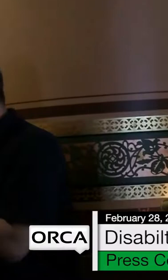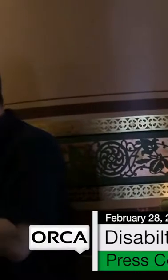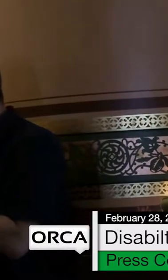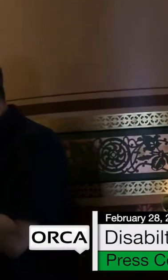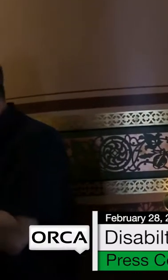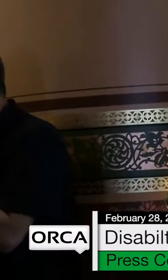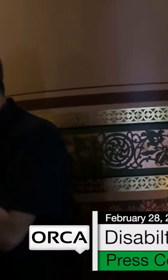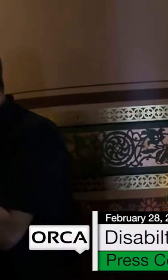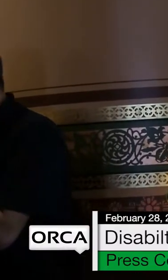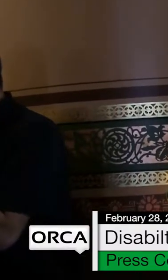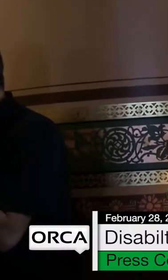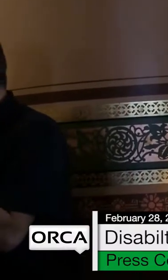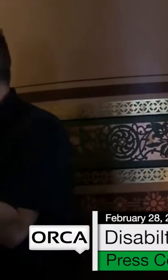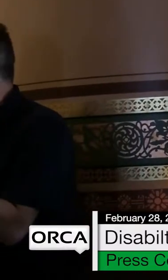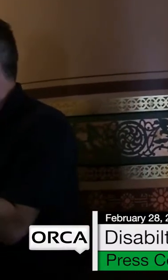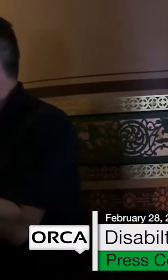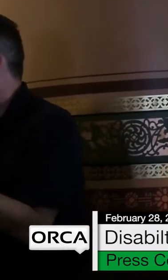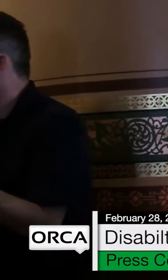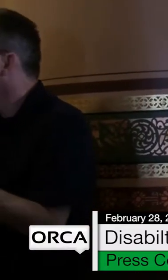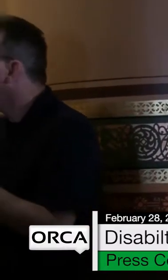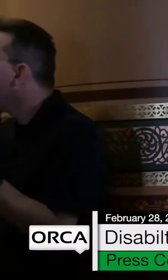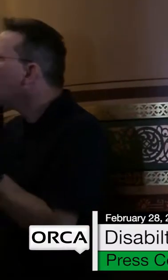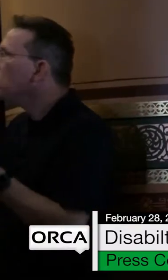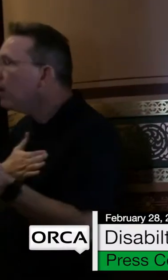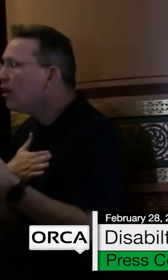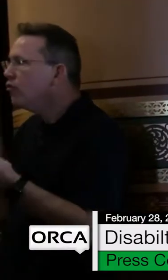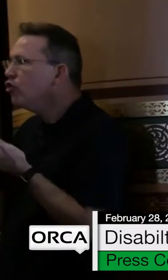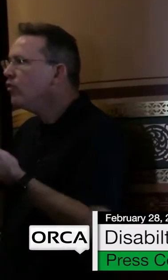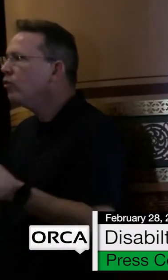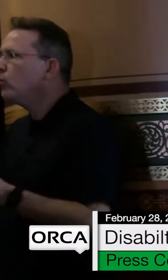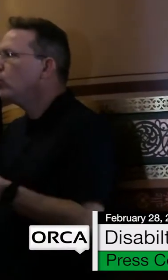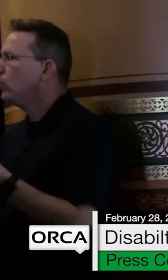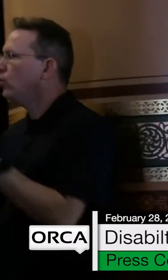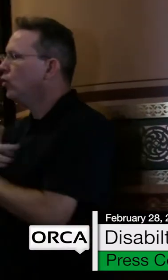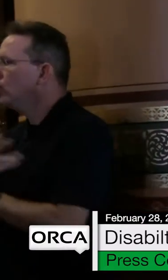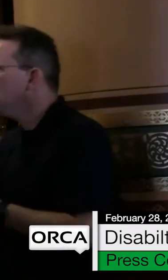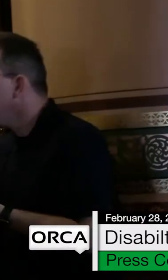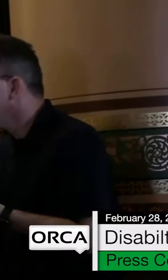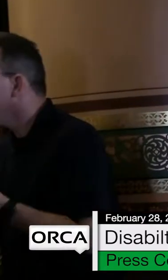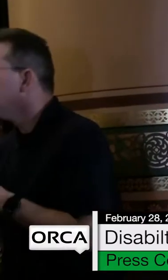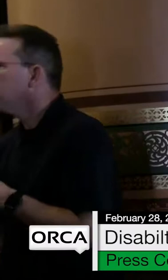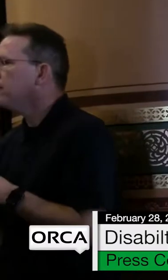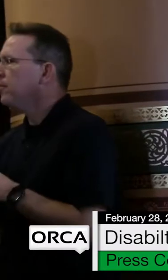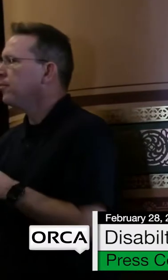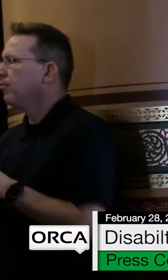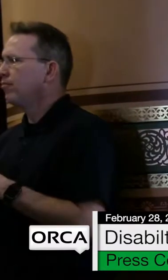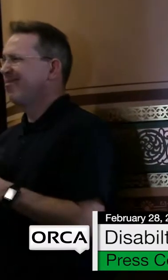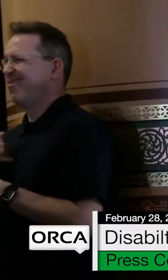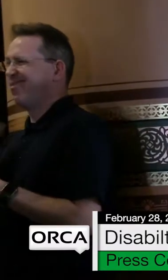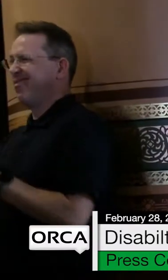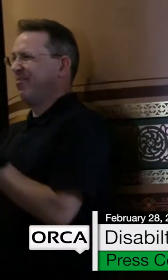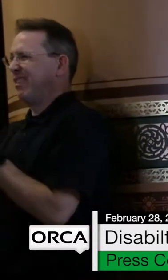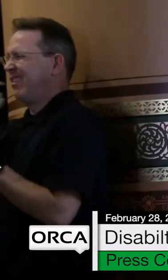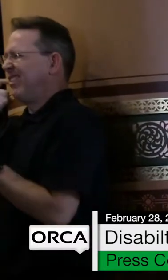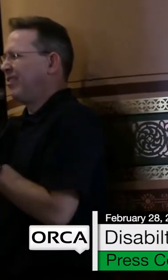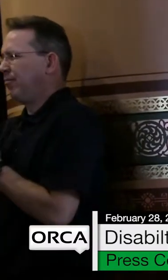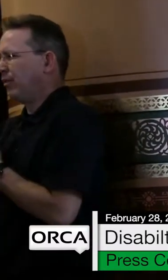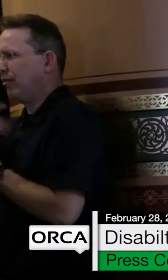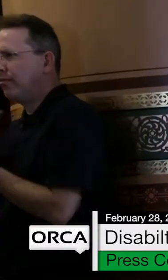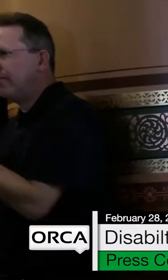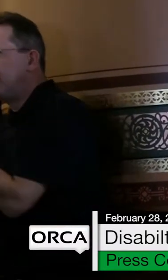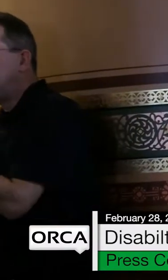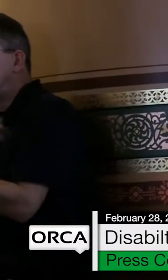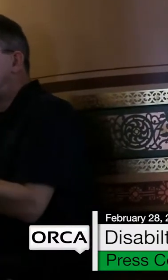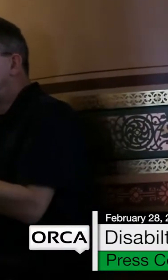impact us. At a recent advisory meeting with the commissioner, we heard that these cuts will